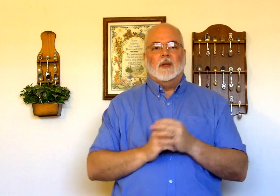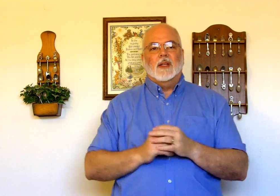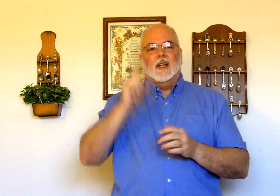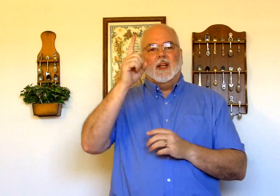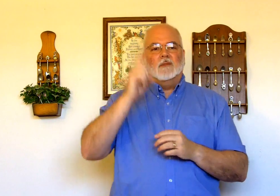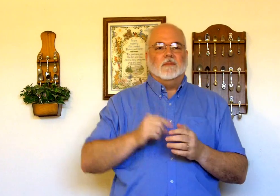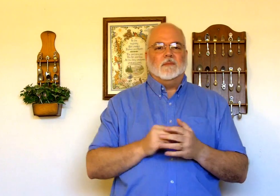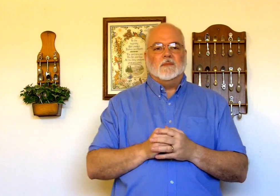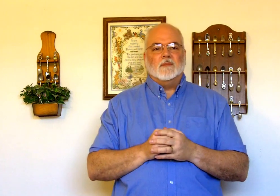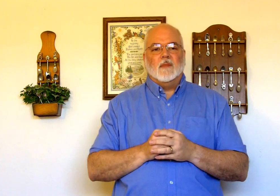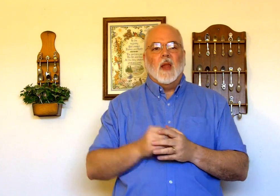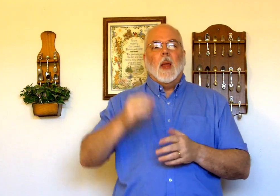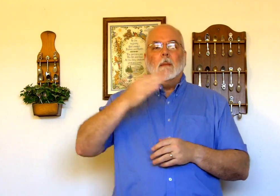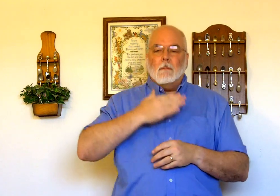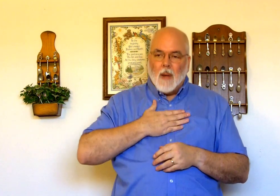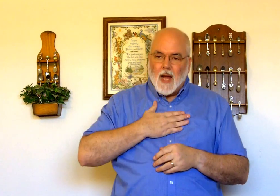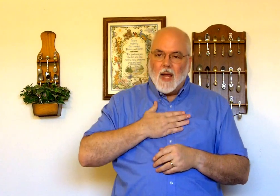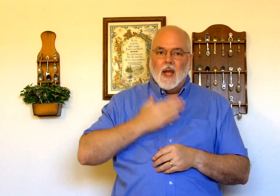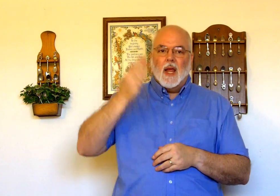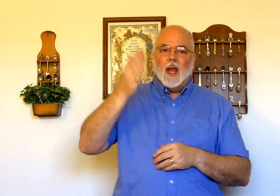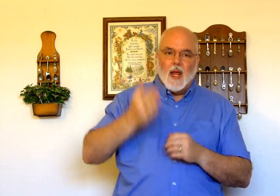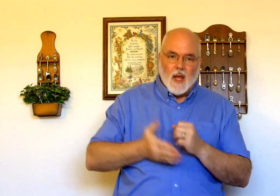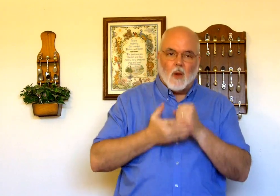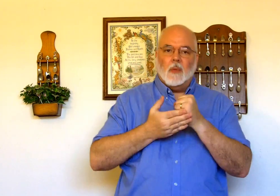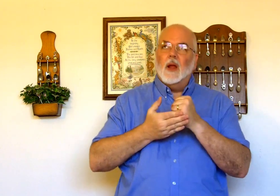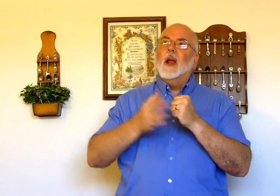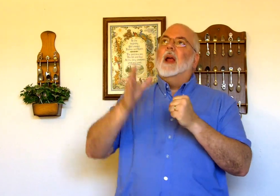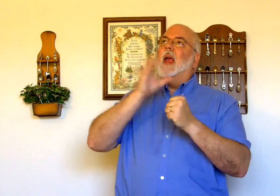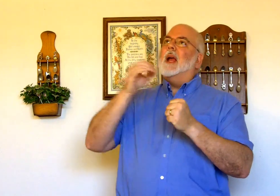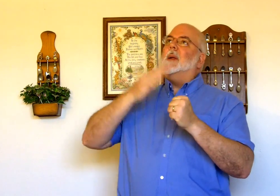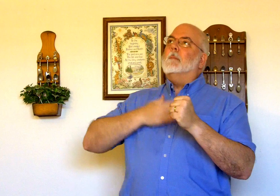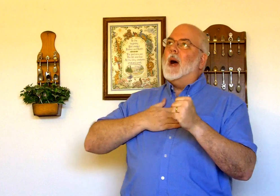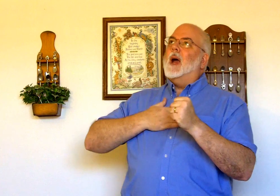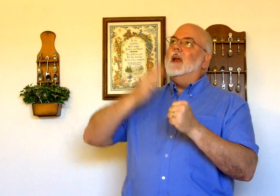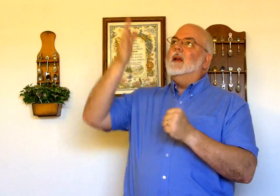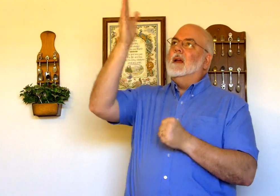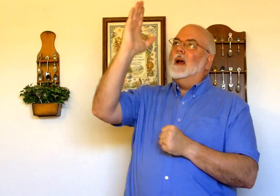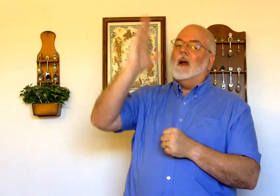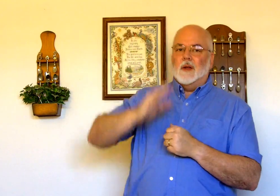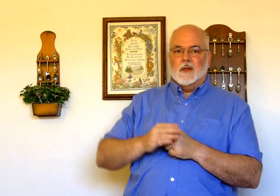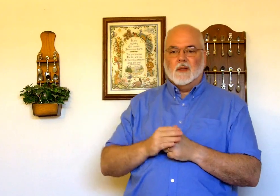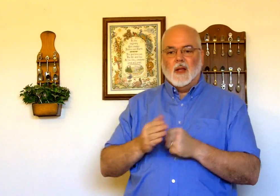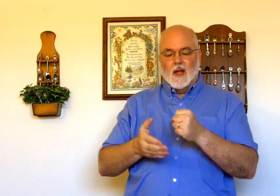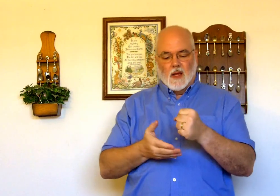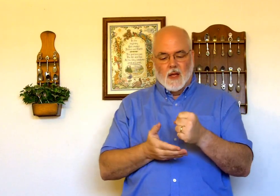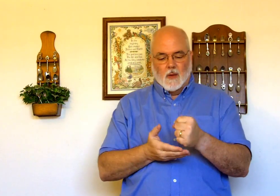him my help and my God help